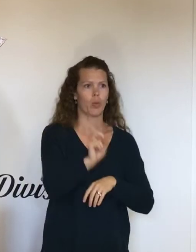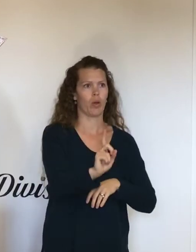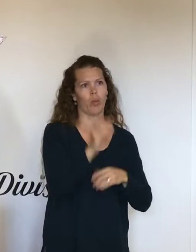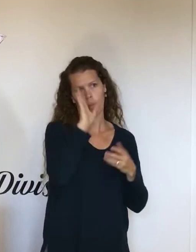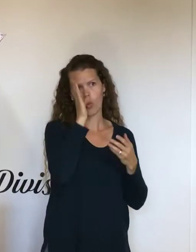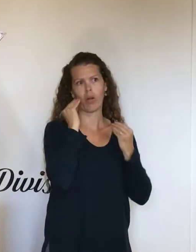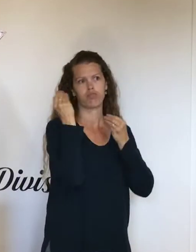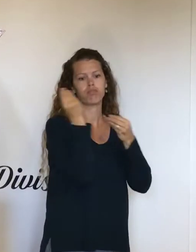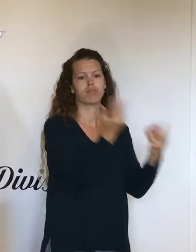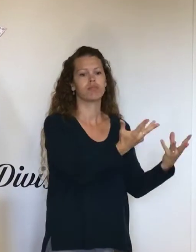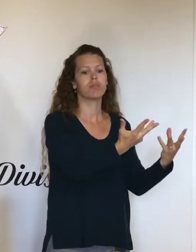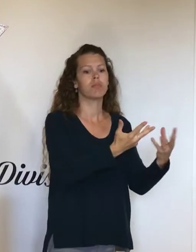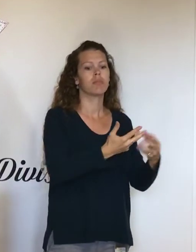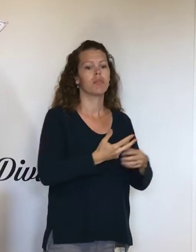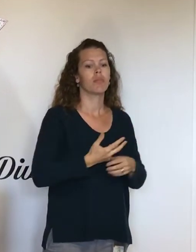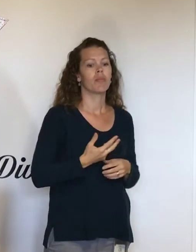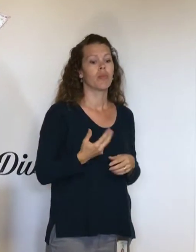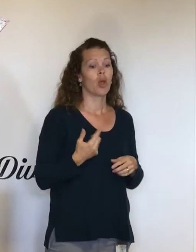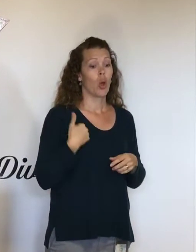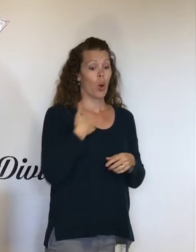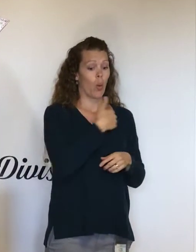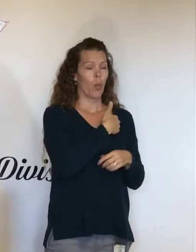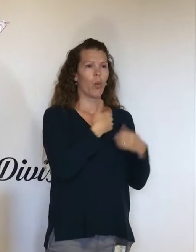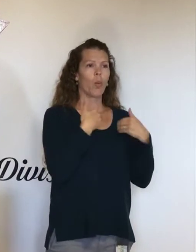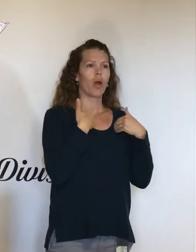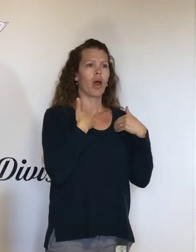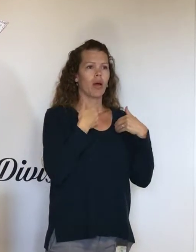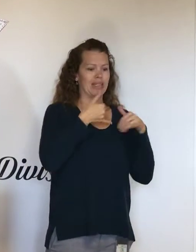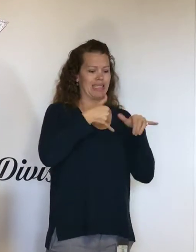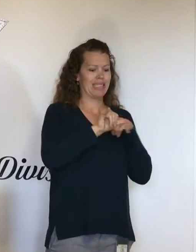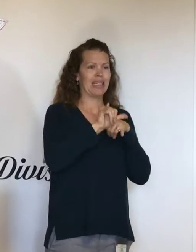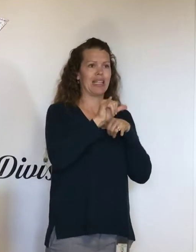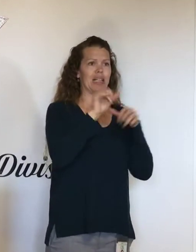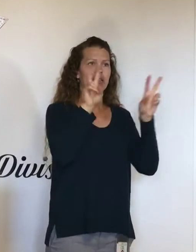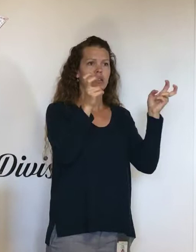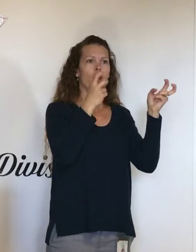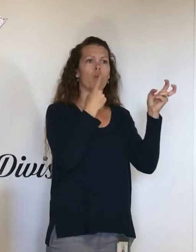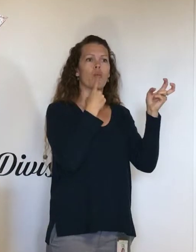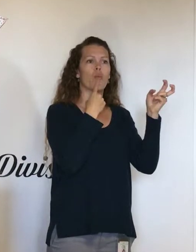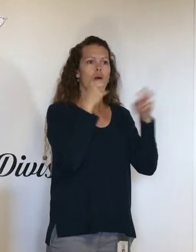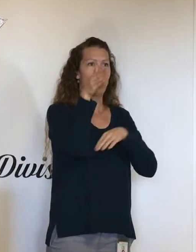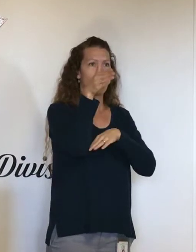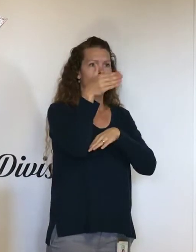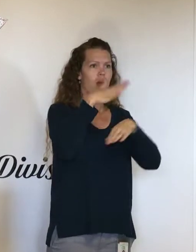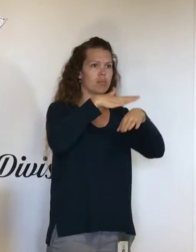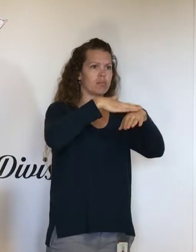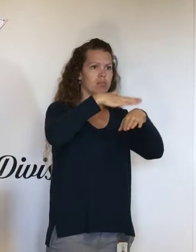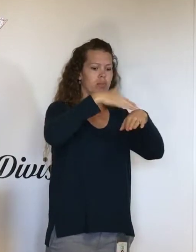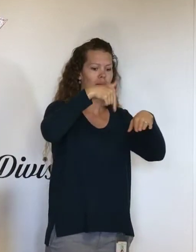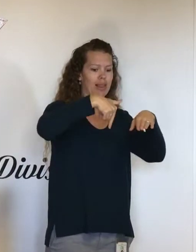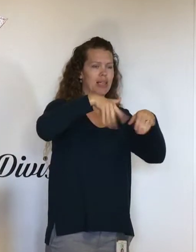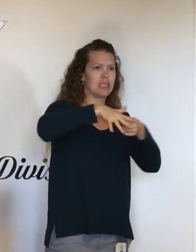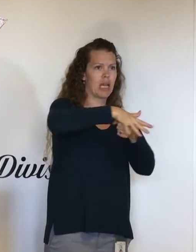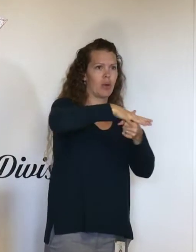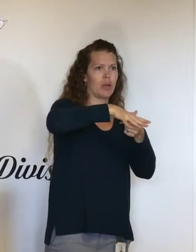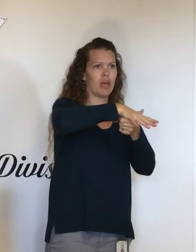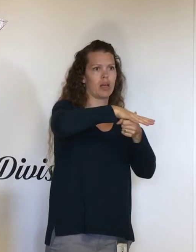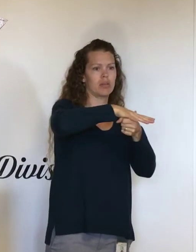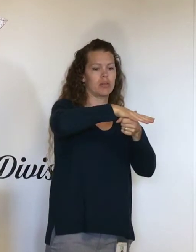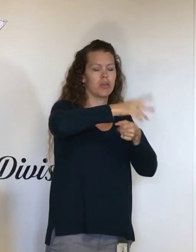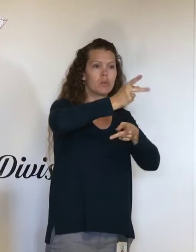We are still in this general area under a red flag warning. So we want people to be cautious.